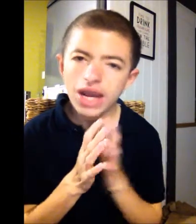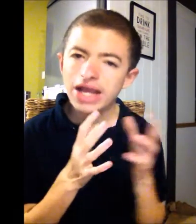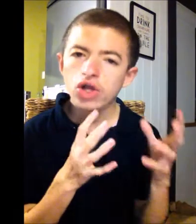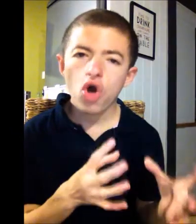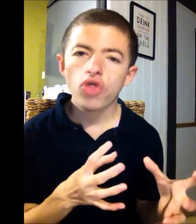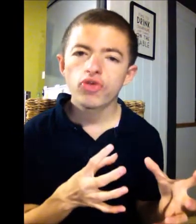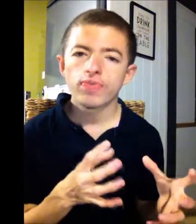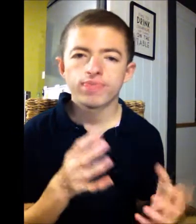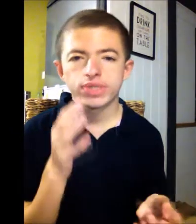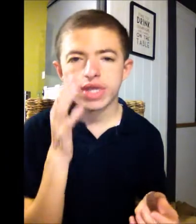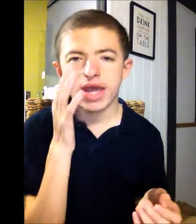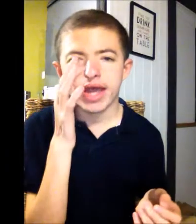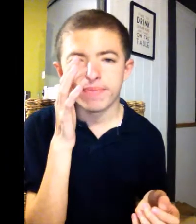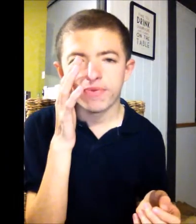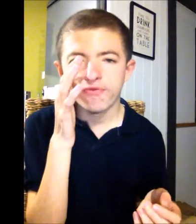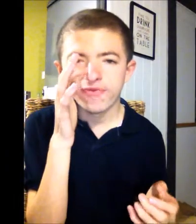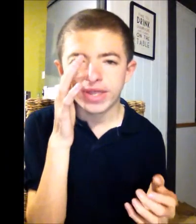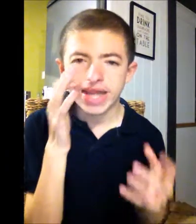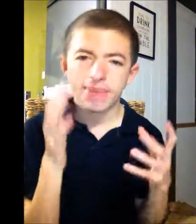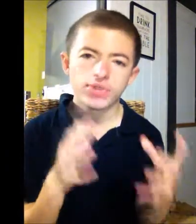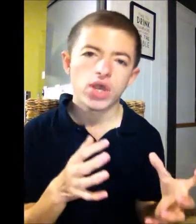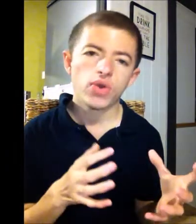unlike Gotham's, um, first episode.